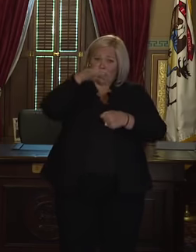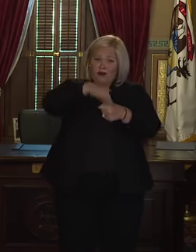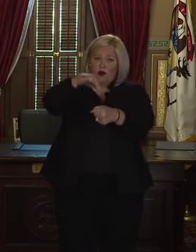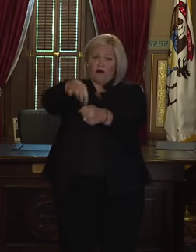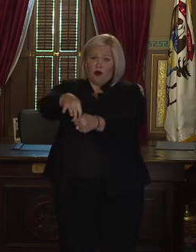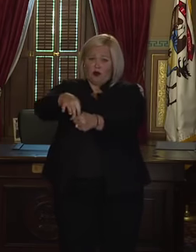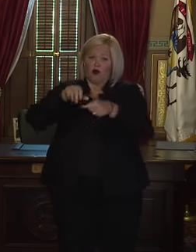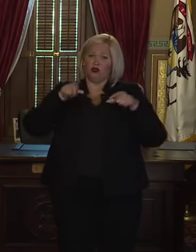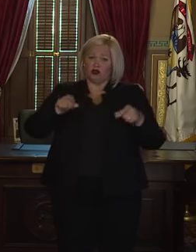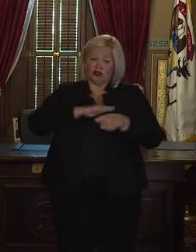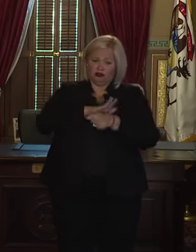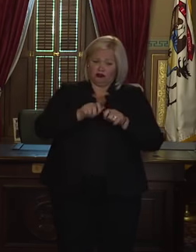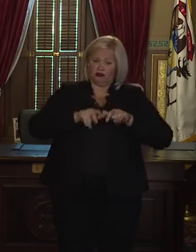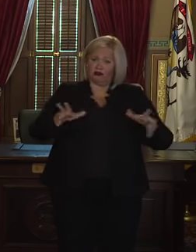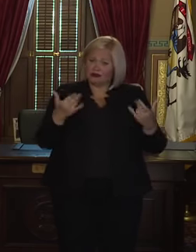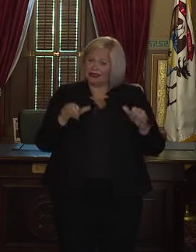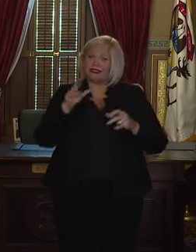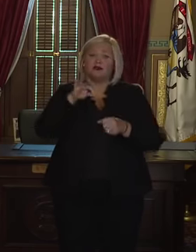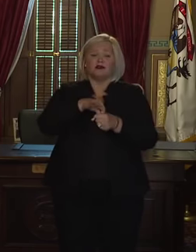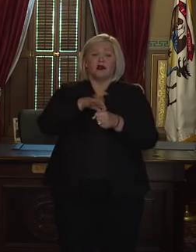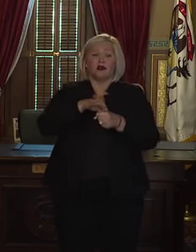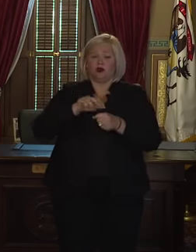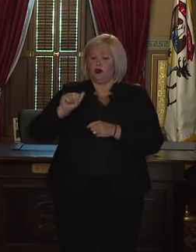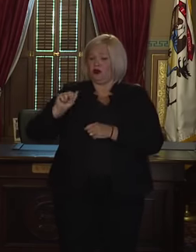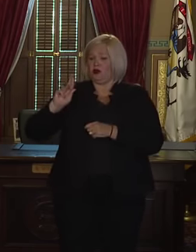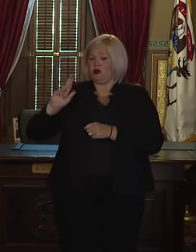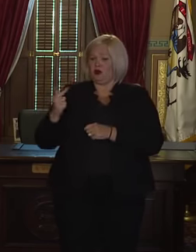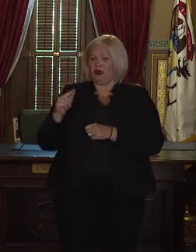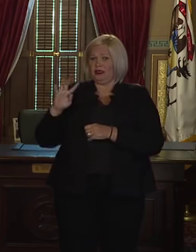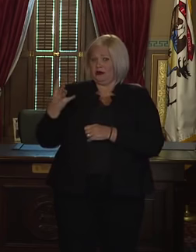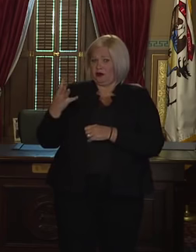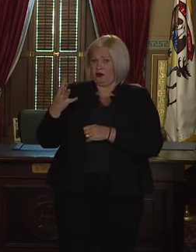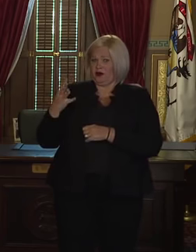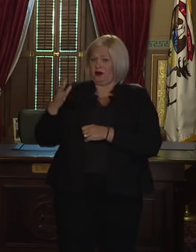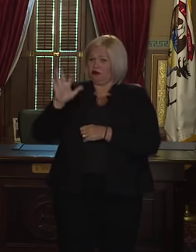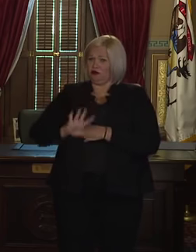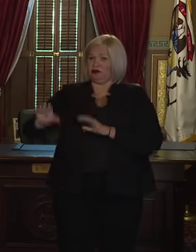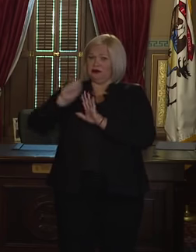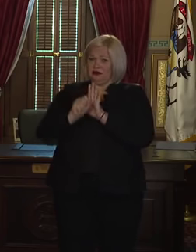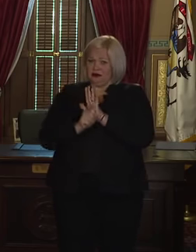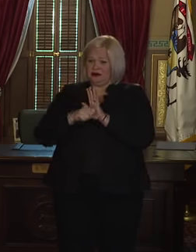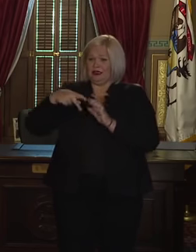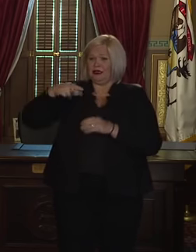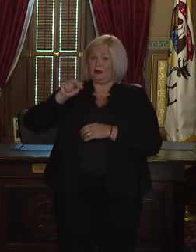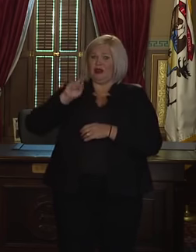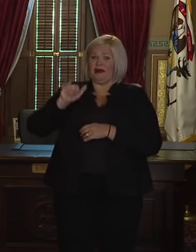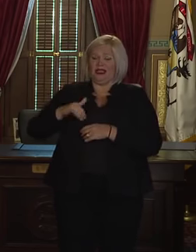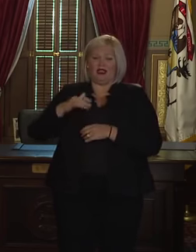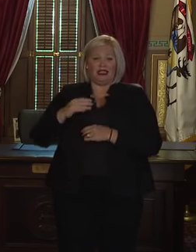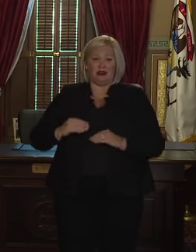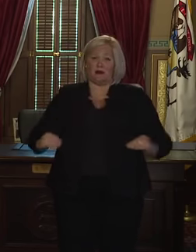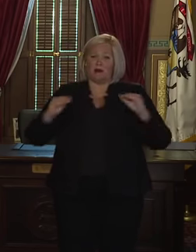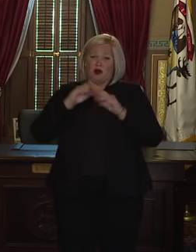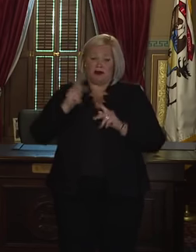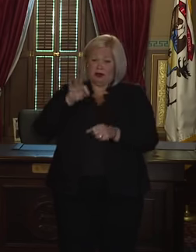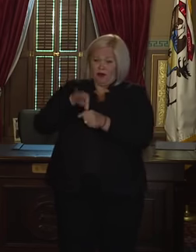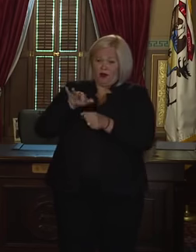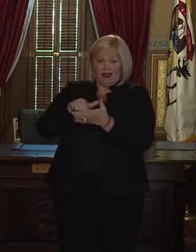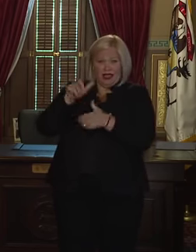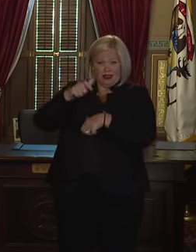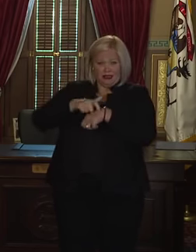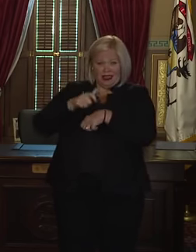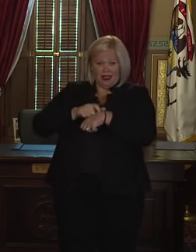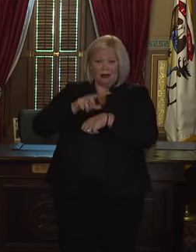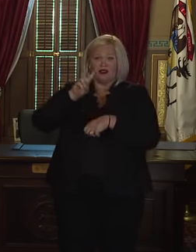a global pandemic. The August 4th statewide primary resulted in a record-breaking turnout where two